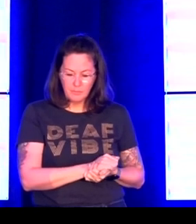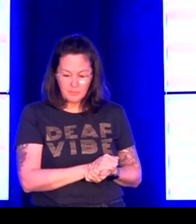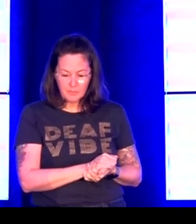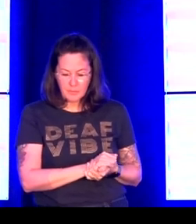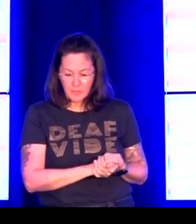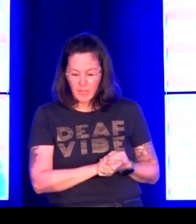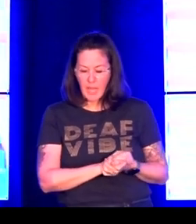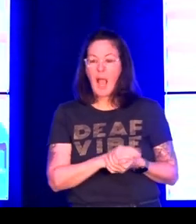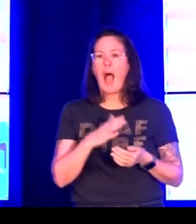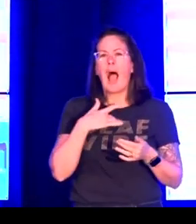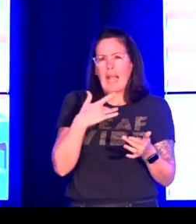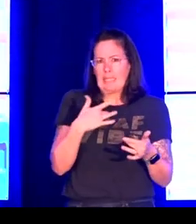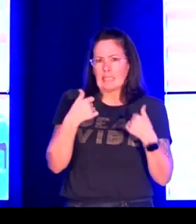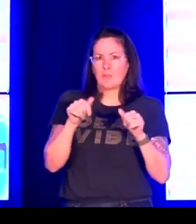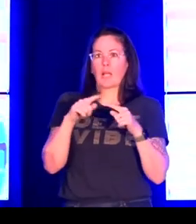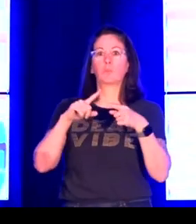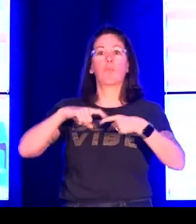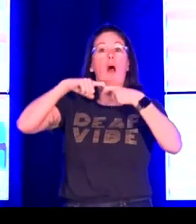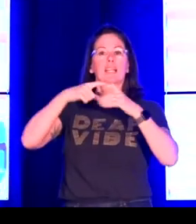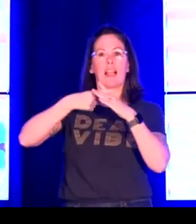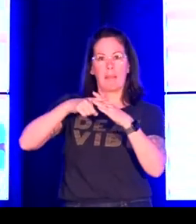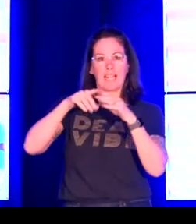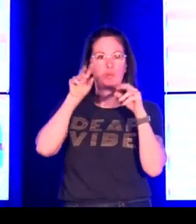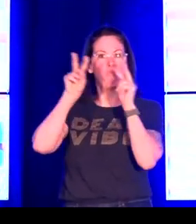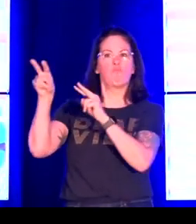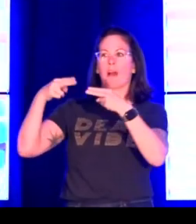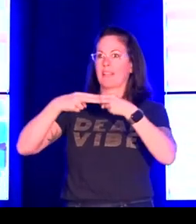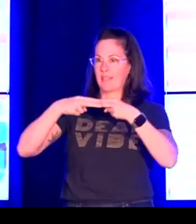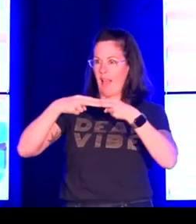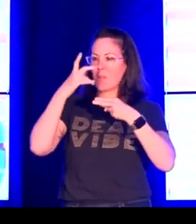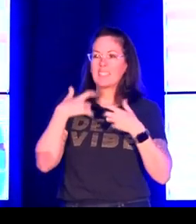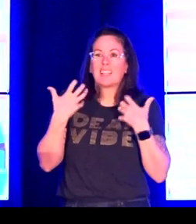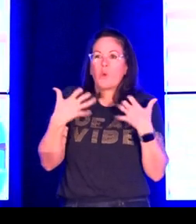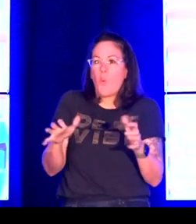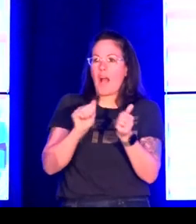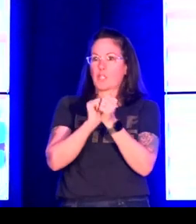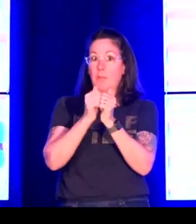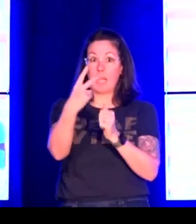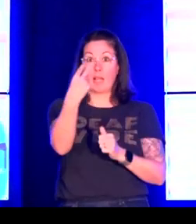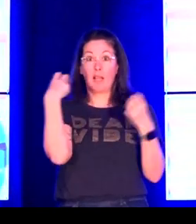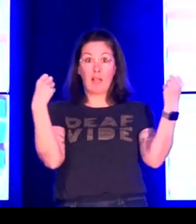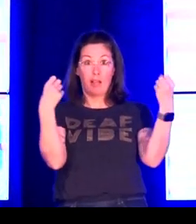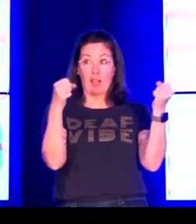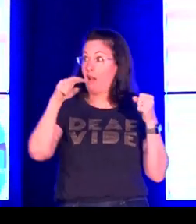when you download the slides, you will see the notes that have descriptions of the pictures in those notes as well.